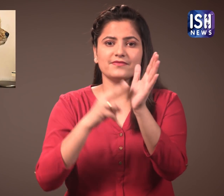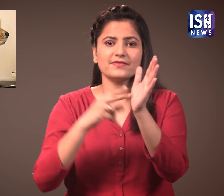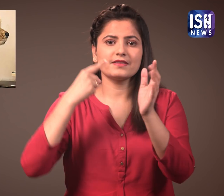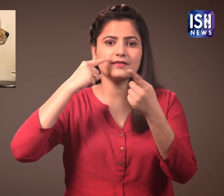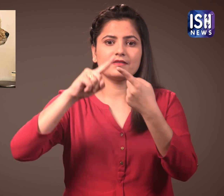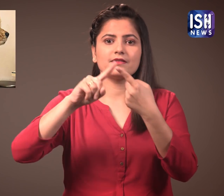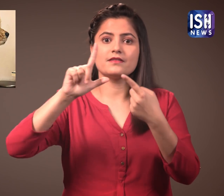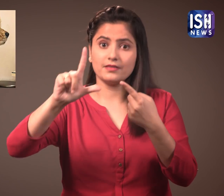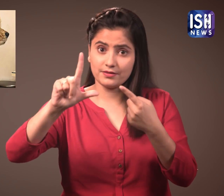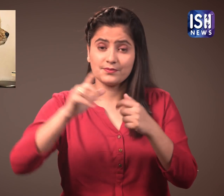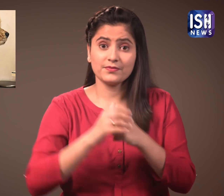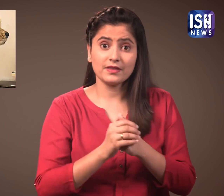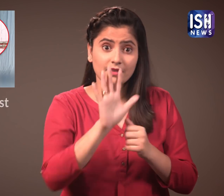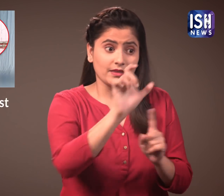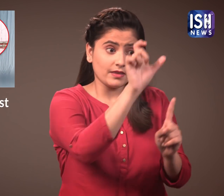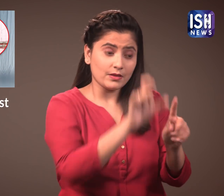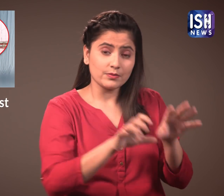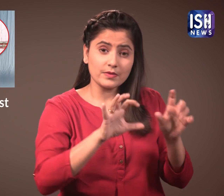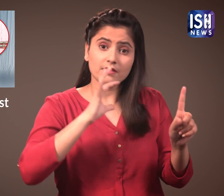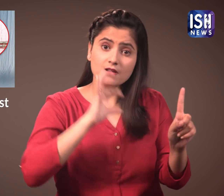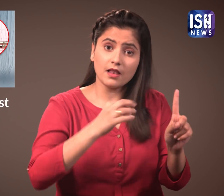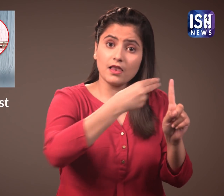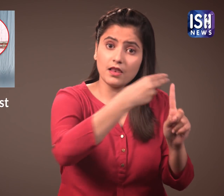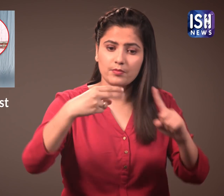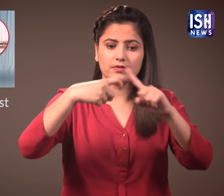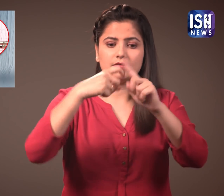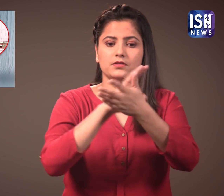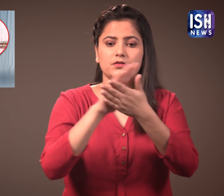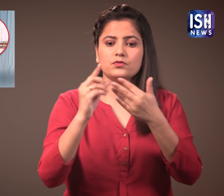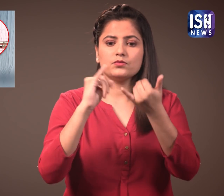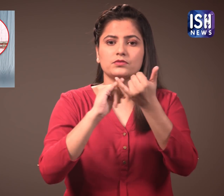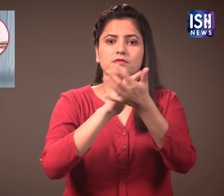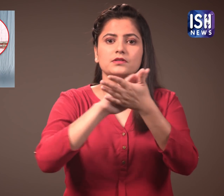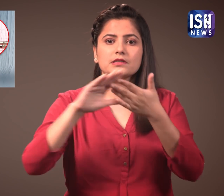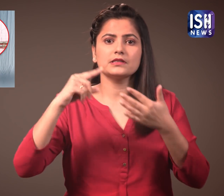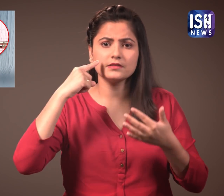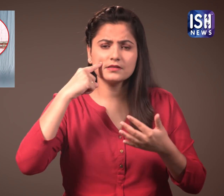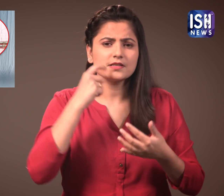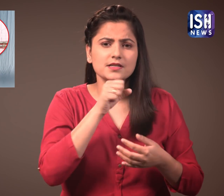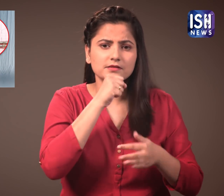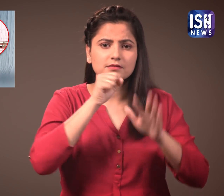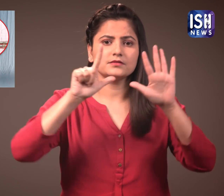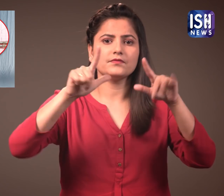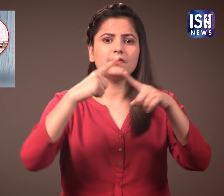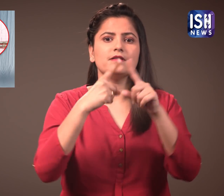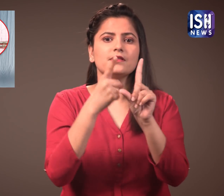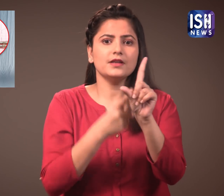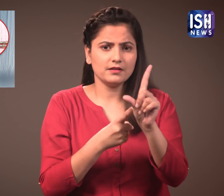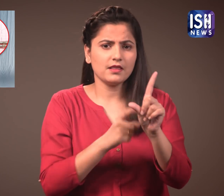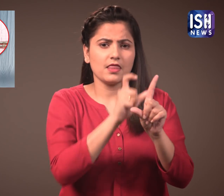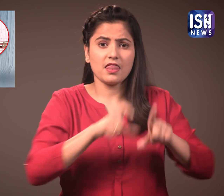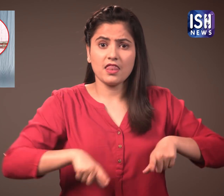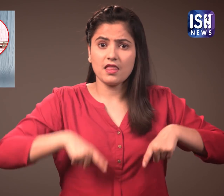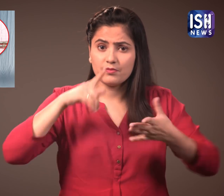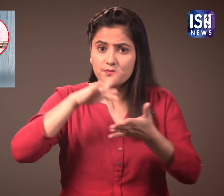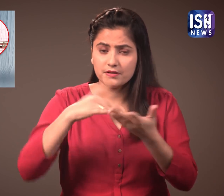Spaniel. A 7 and a half year old Cocker Spaniel named Khurshi in Delhi